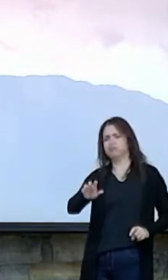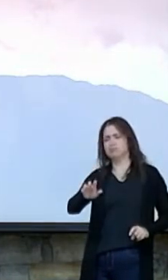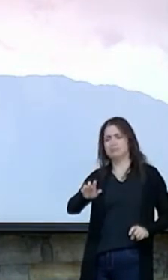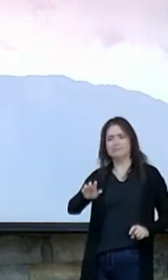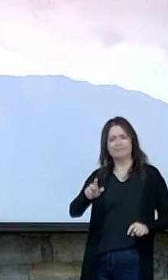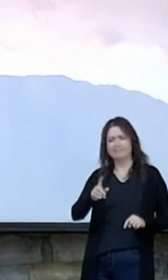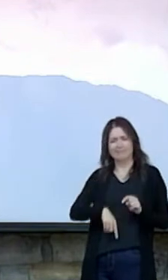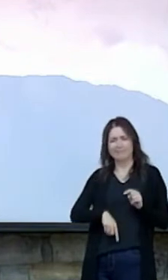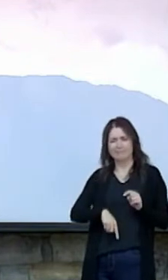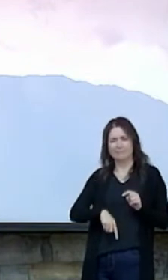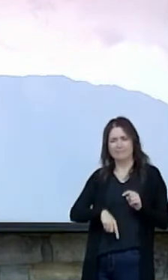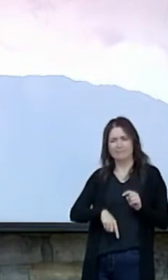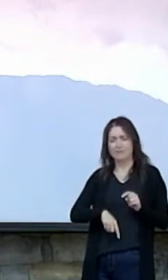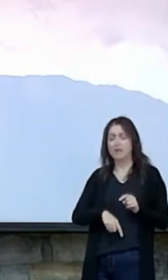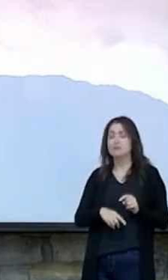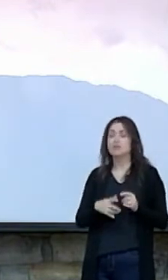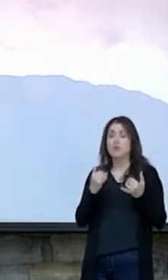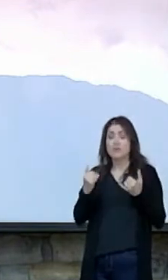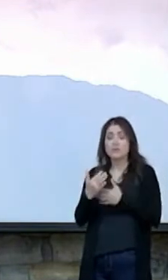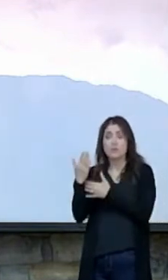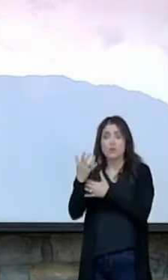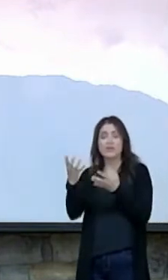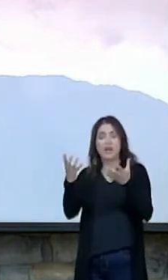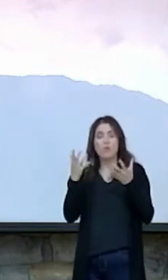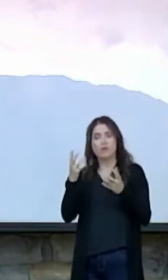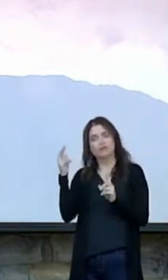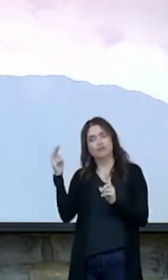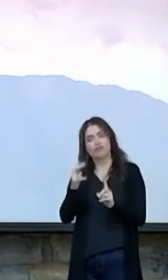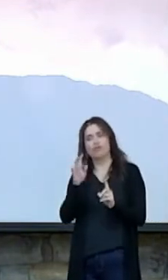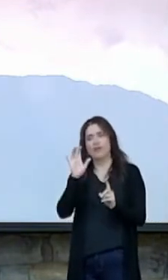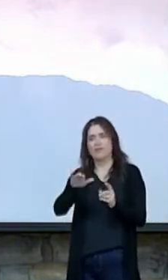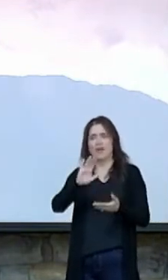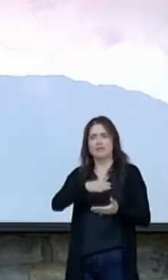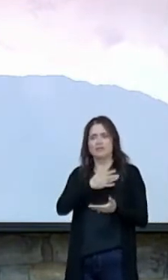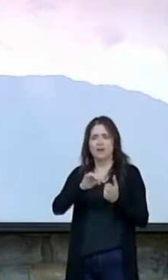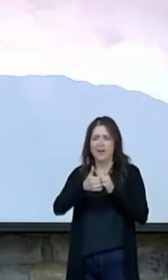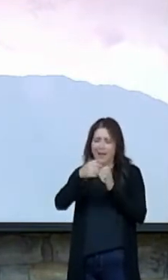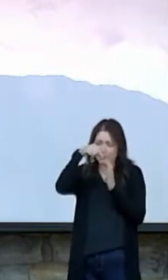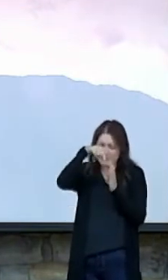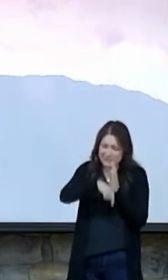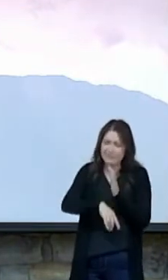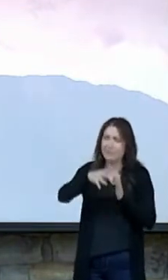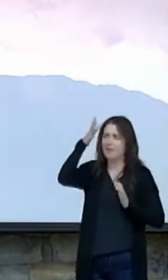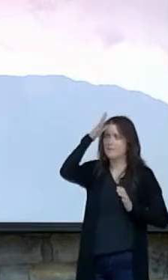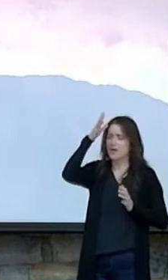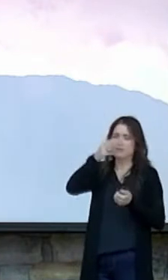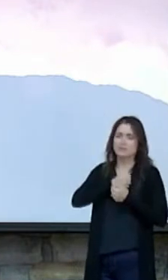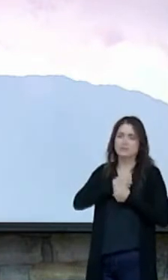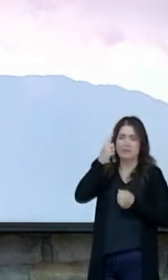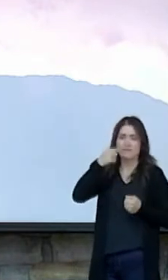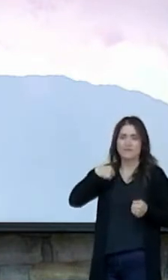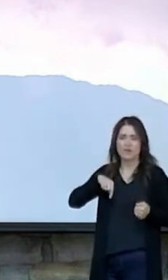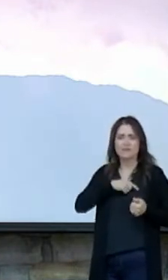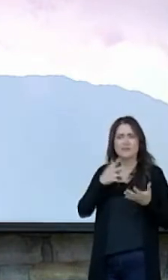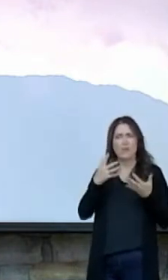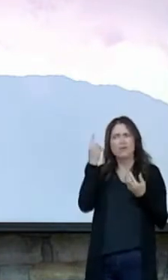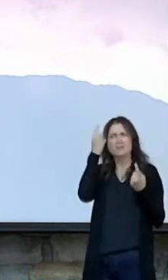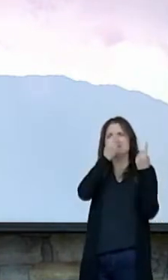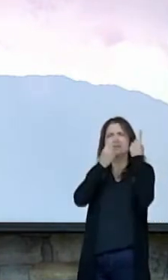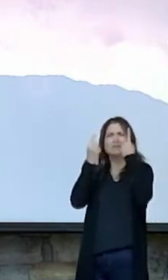This morning, I want us to look at that song, how deep the Father's love for us. I want us to consider the words.